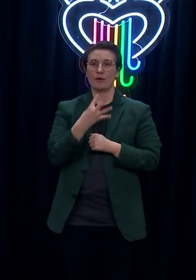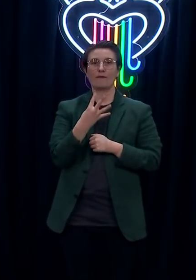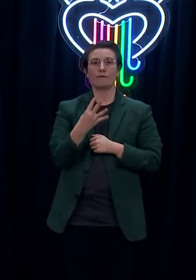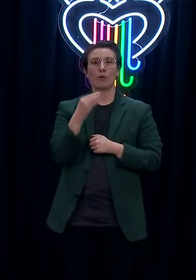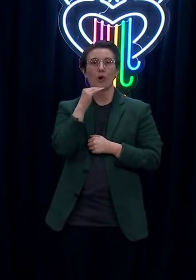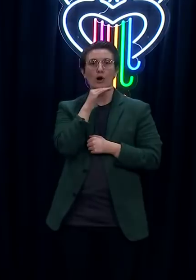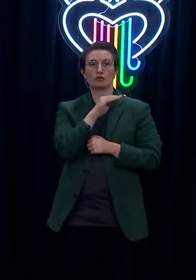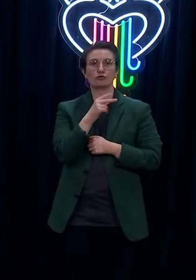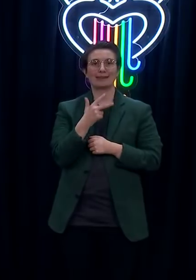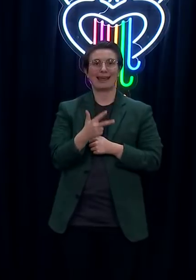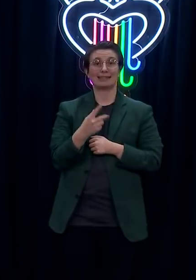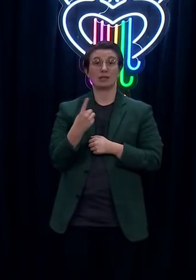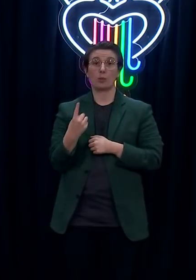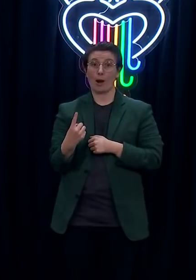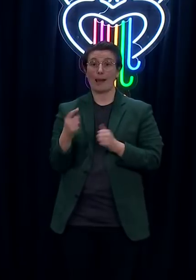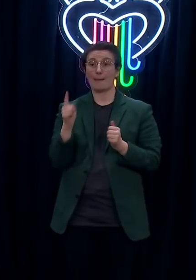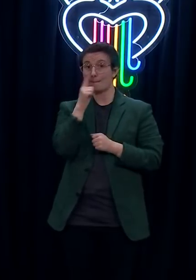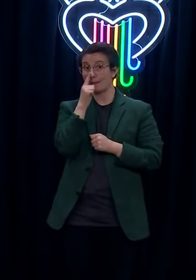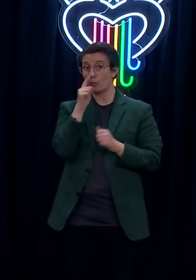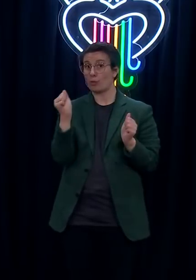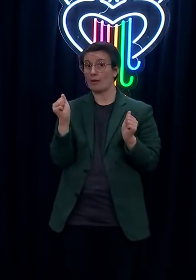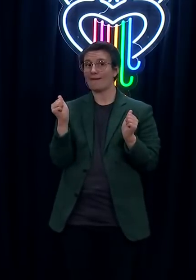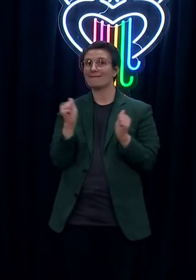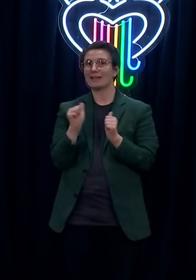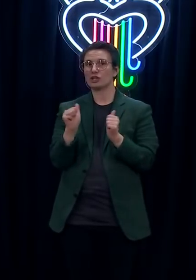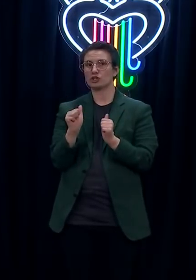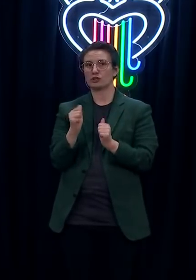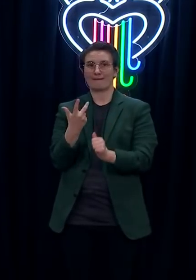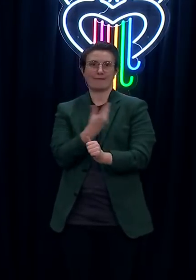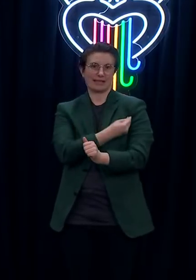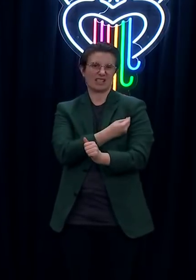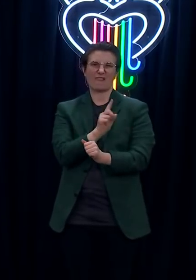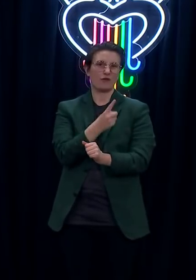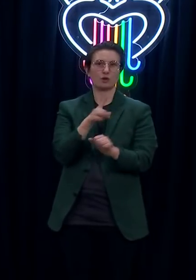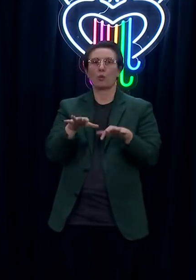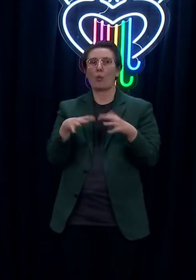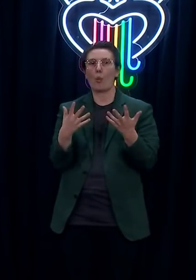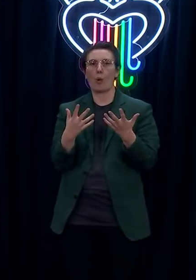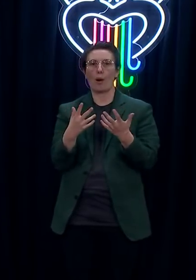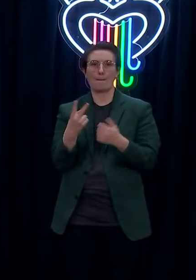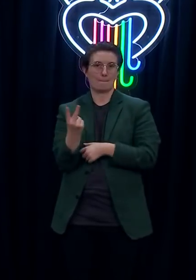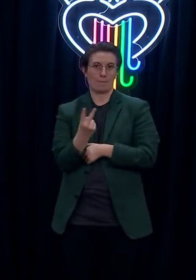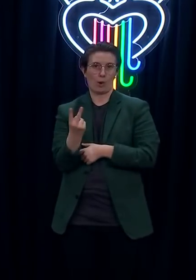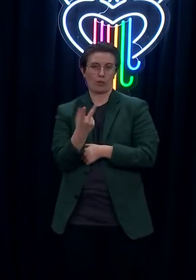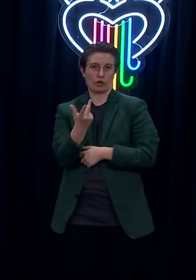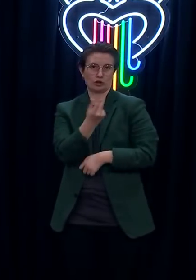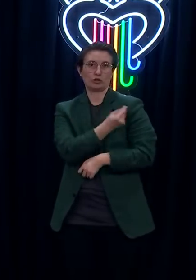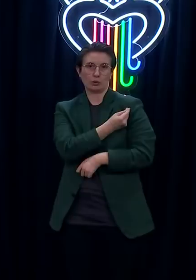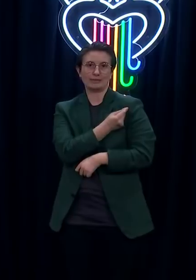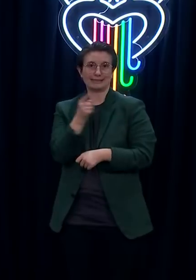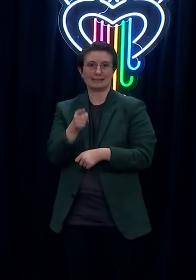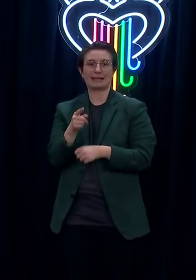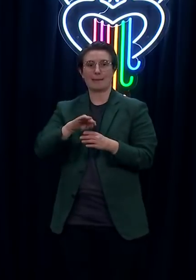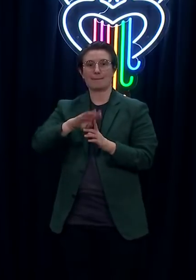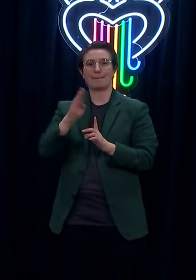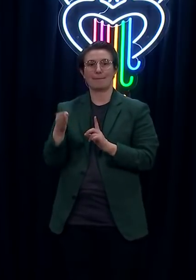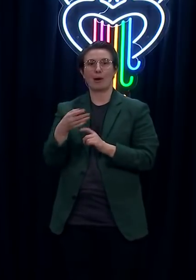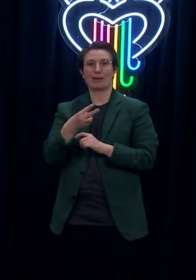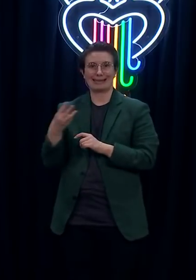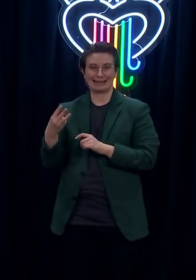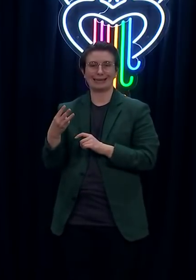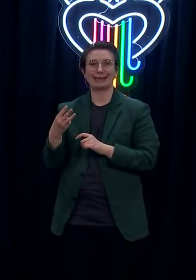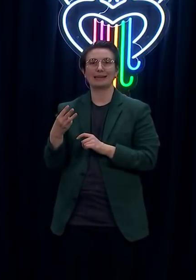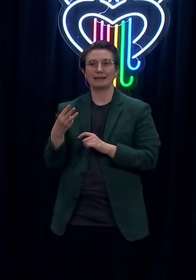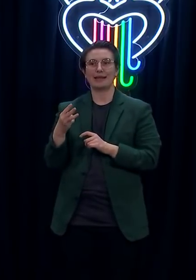481 vaccinated at Mount Eden or partially or fully and 564 staff at Mount Eden. So